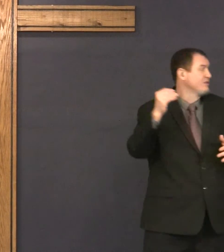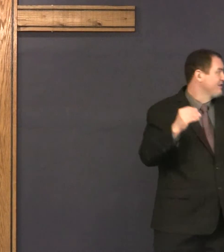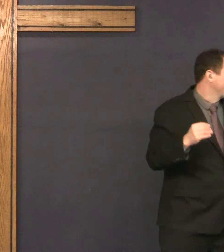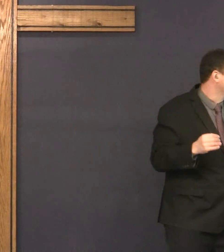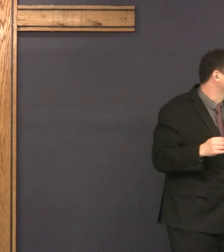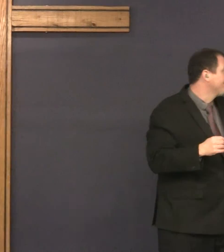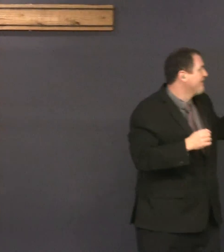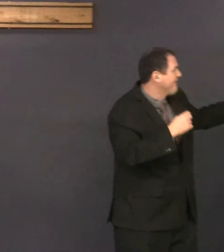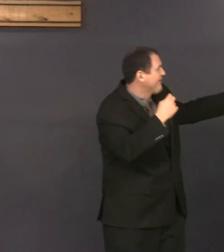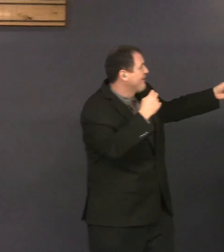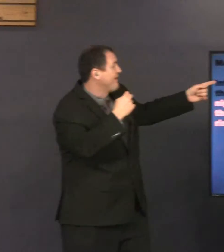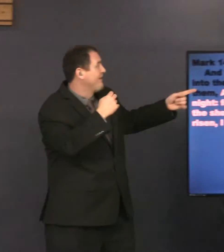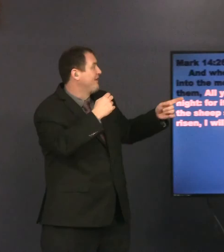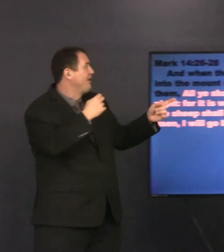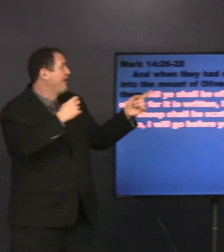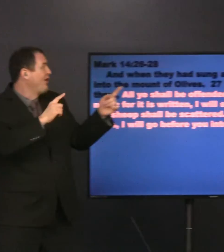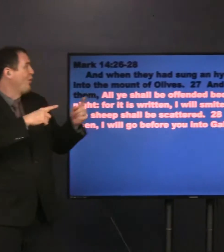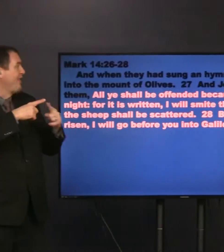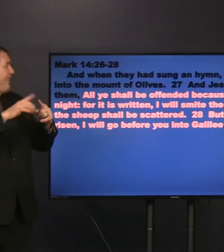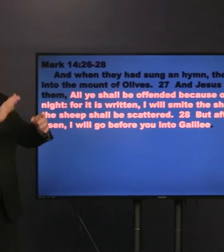in Mark, it says, they went